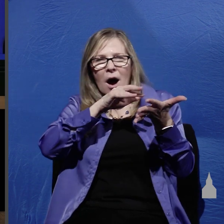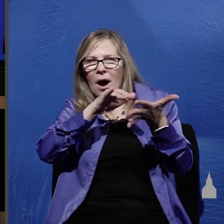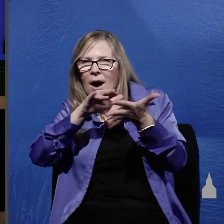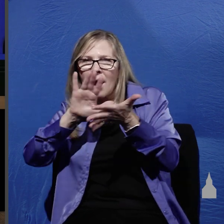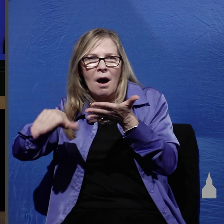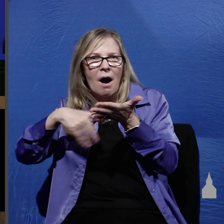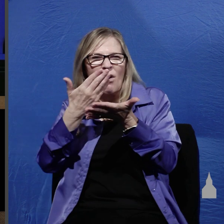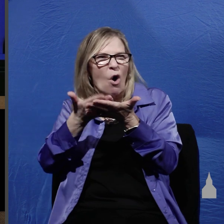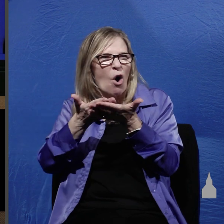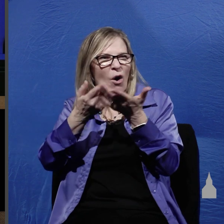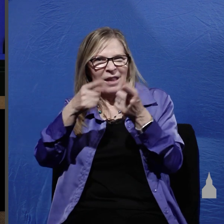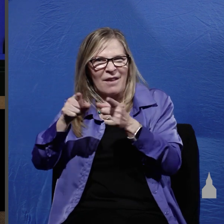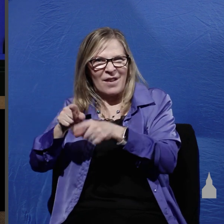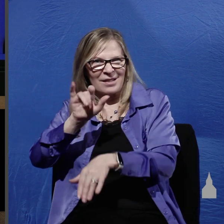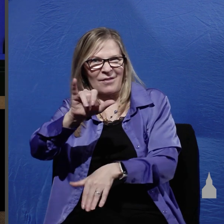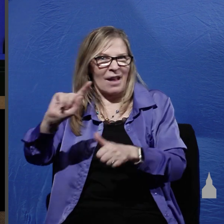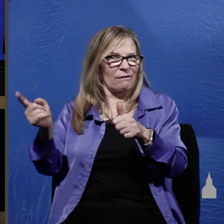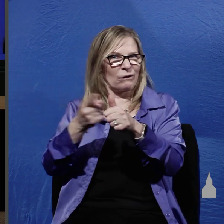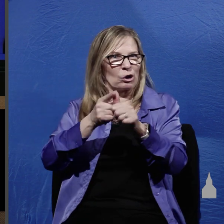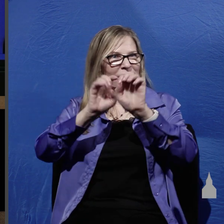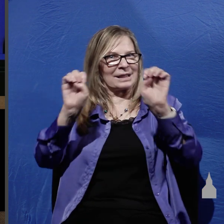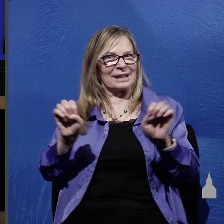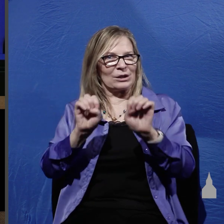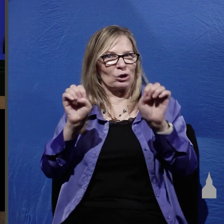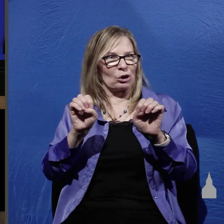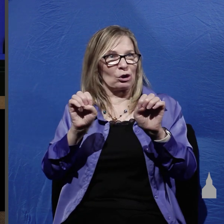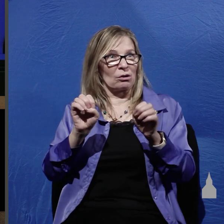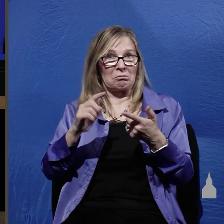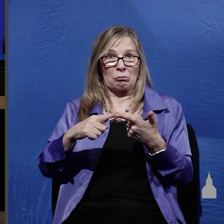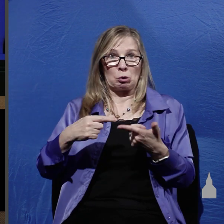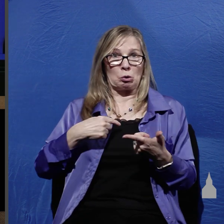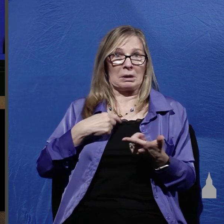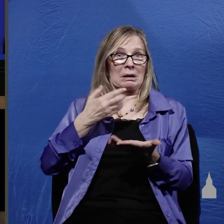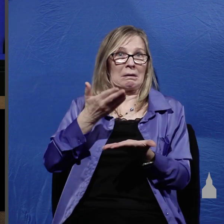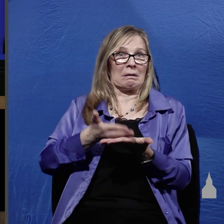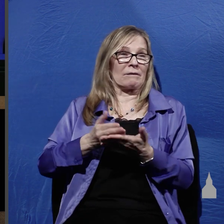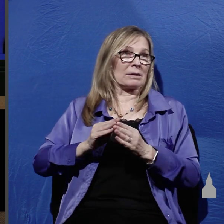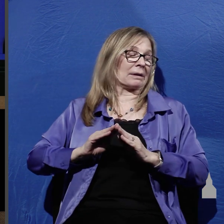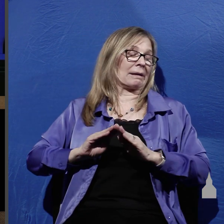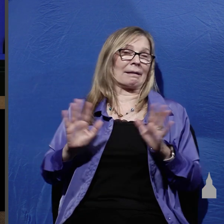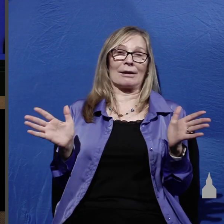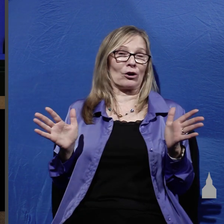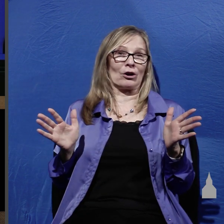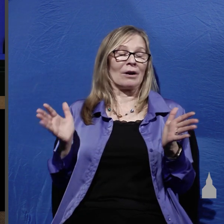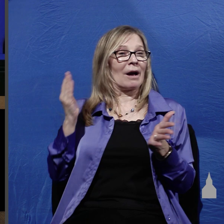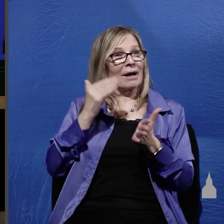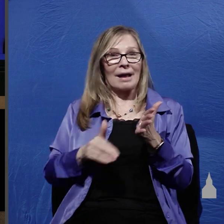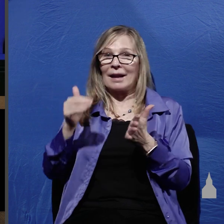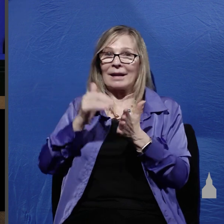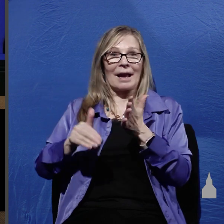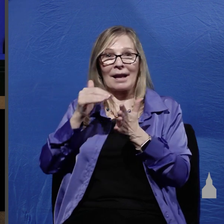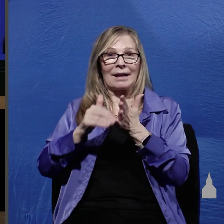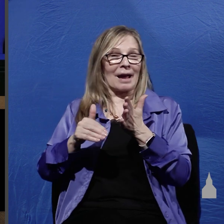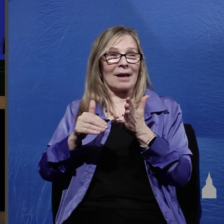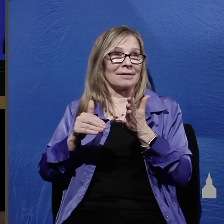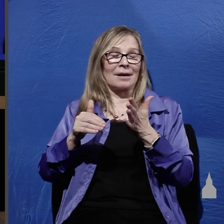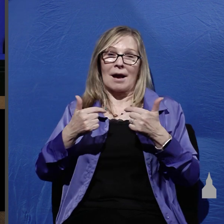the first Easter day to me the evidence is conclusive and over and over again in the high court I have secured